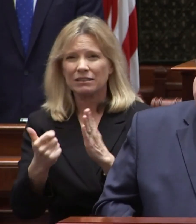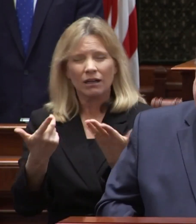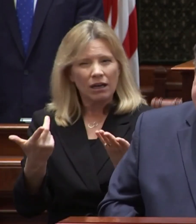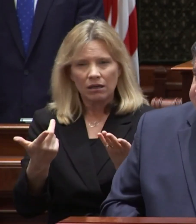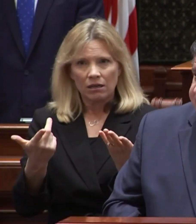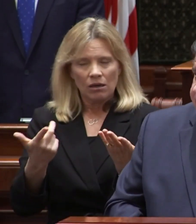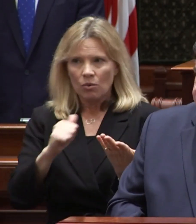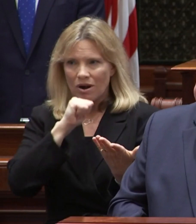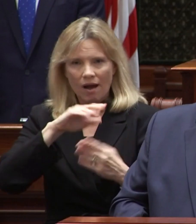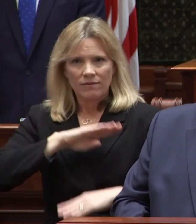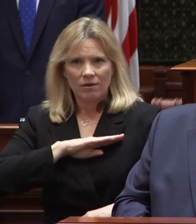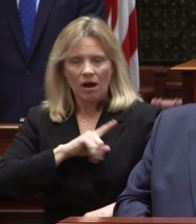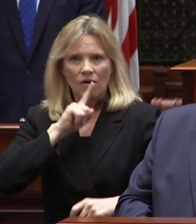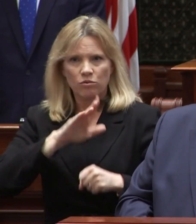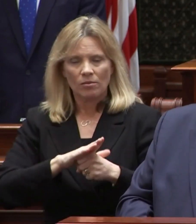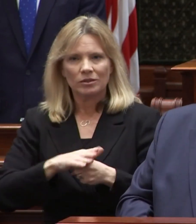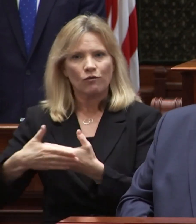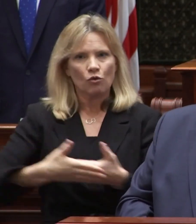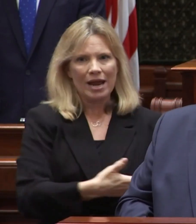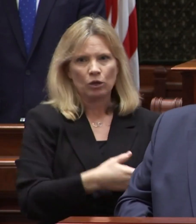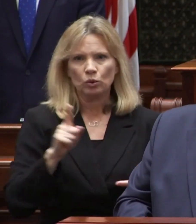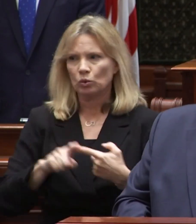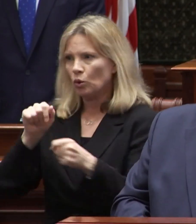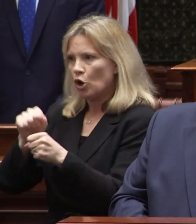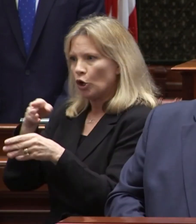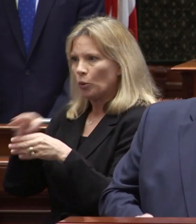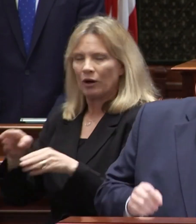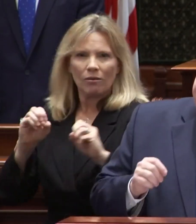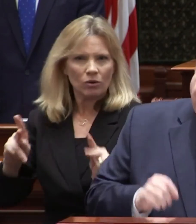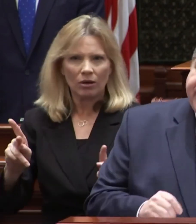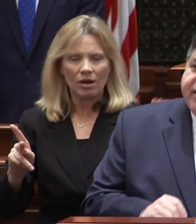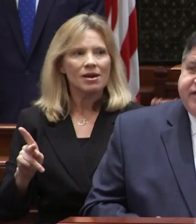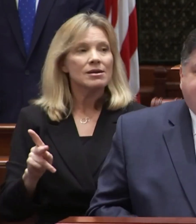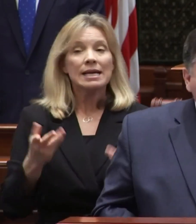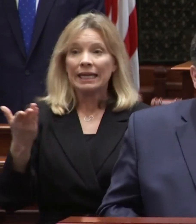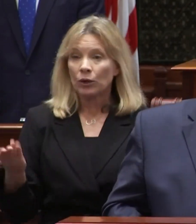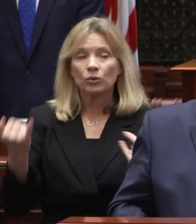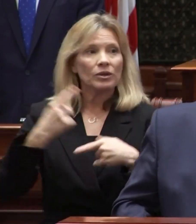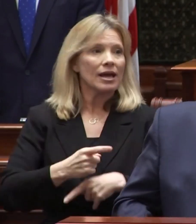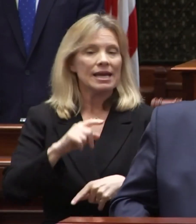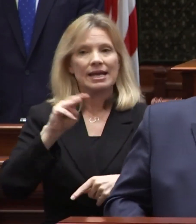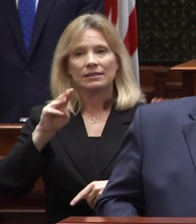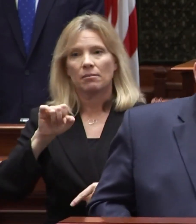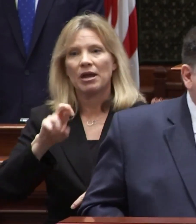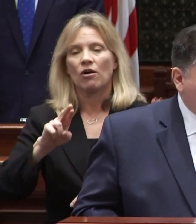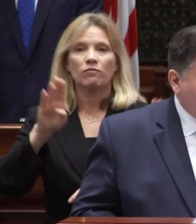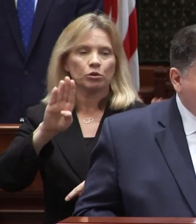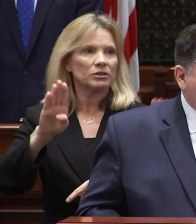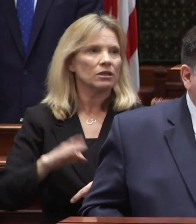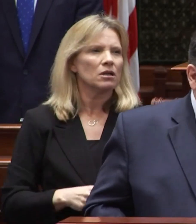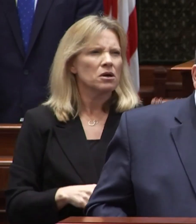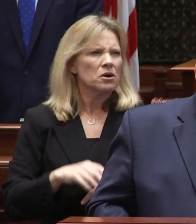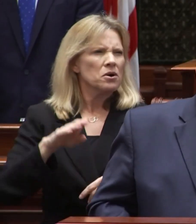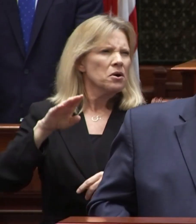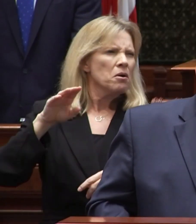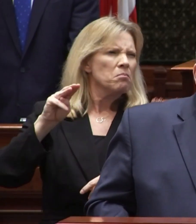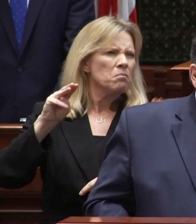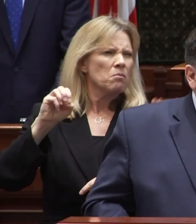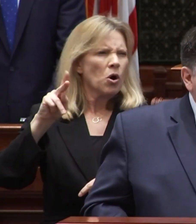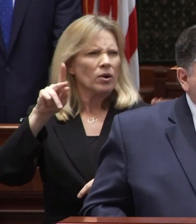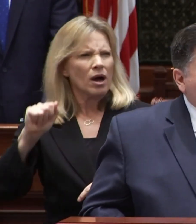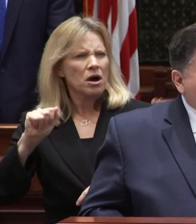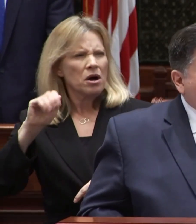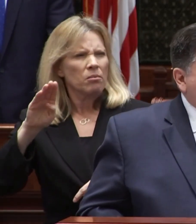fulfilling on our promise of cradle to career opportunity here with us today is the mayor of bloomington mboka mulamwe